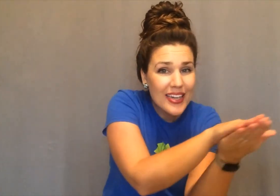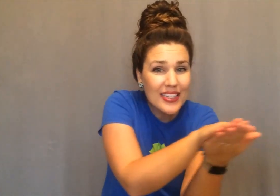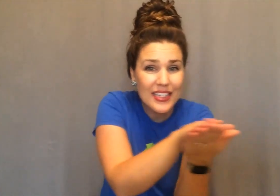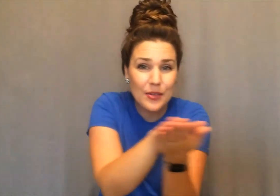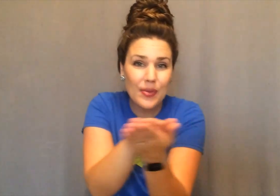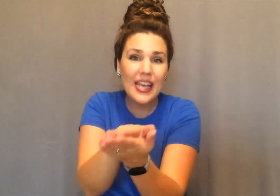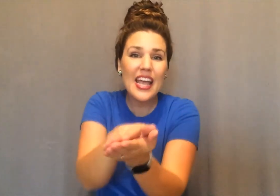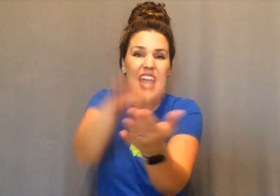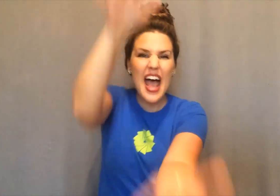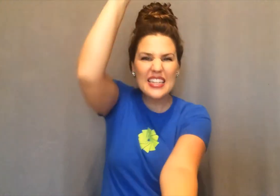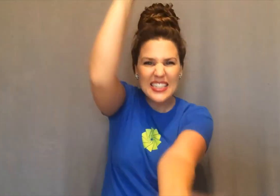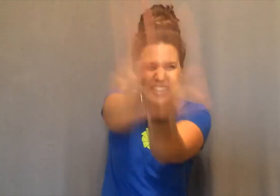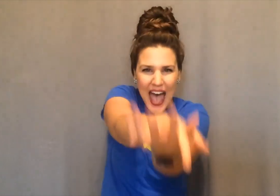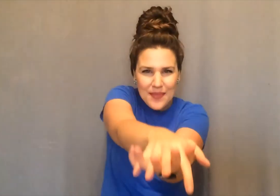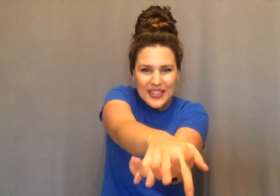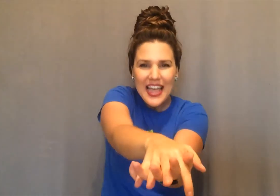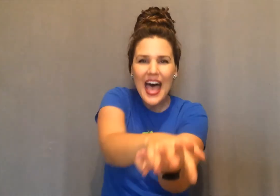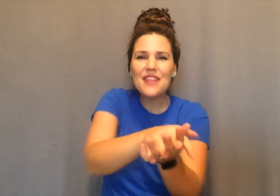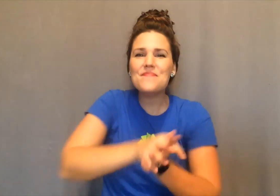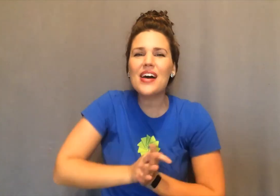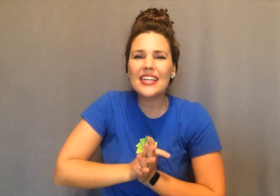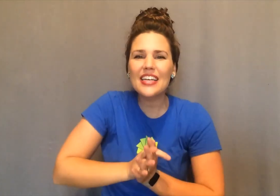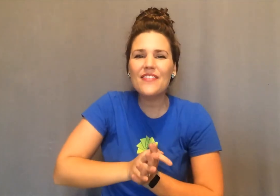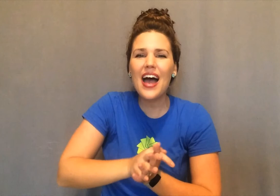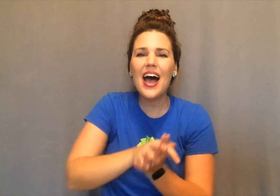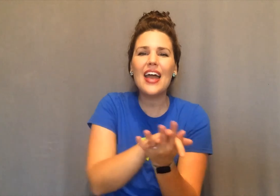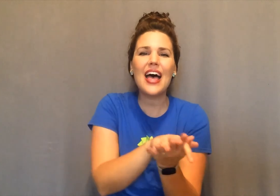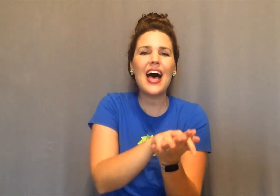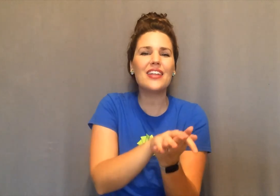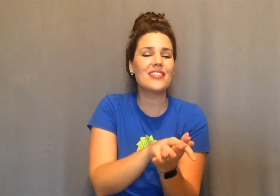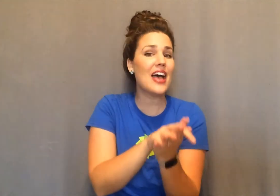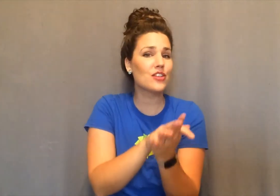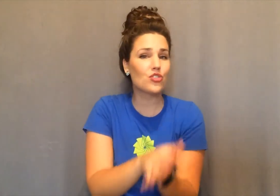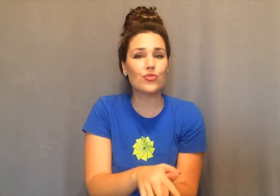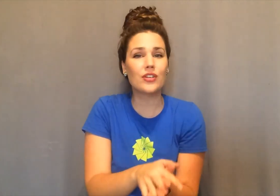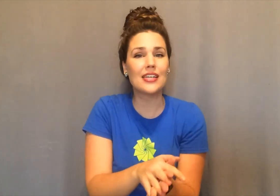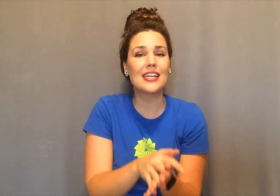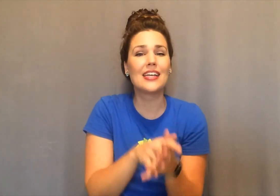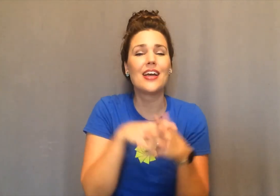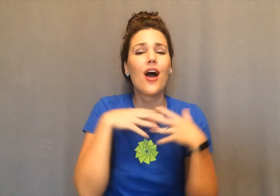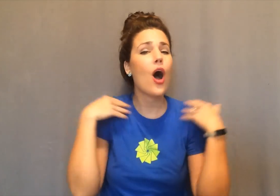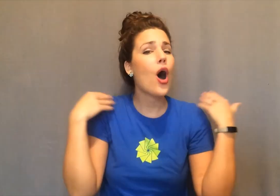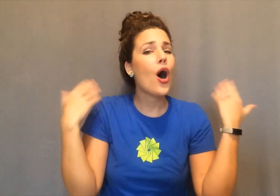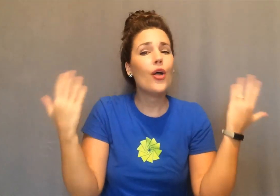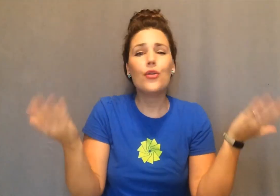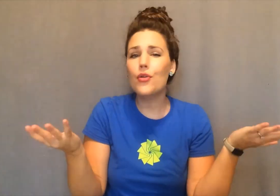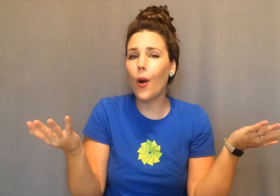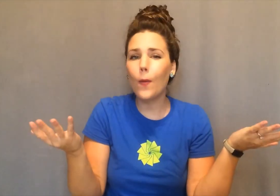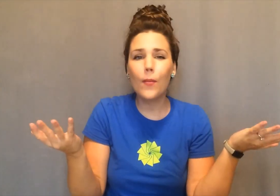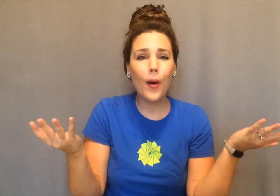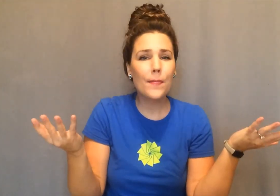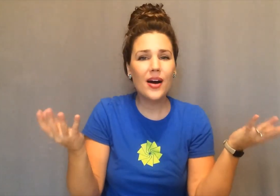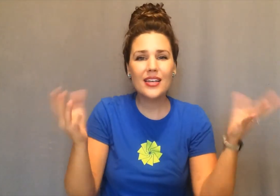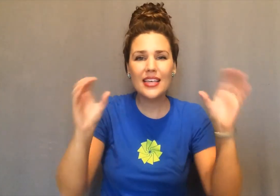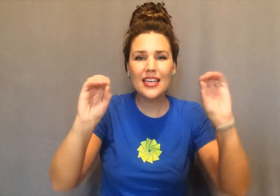as can be. And snaps that monkey right out of that tree. No more monkeys.